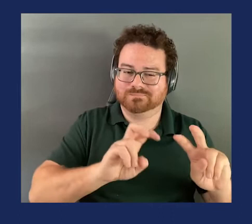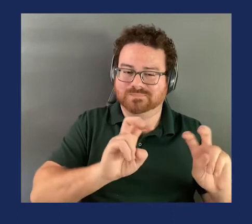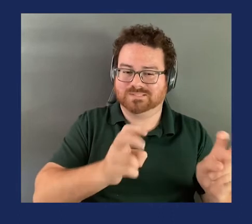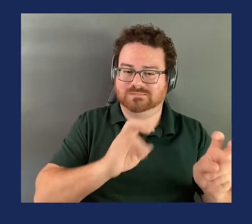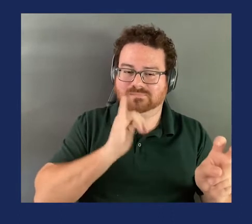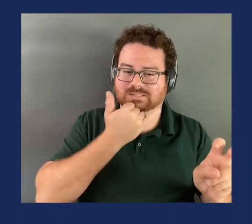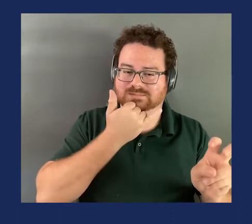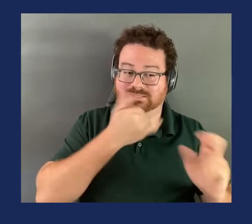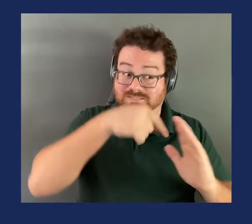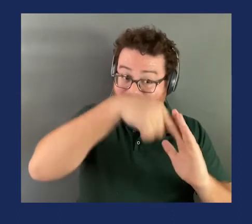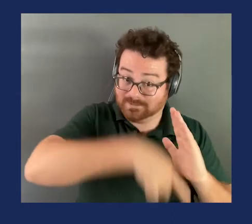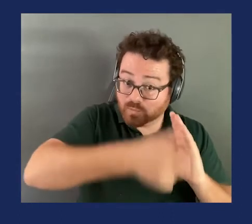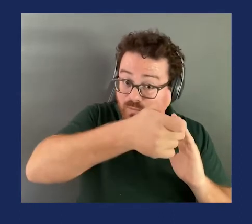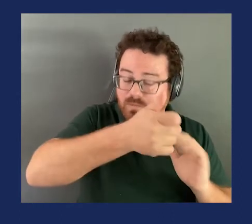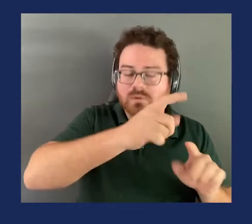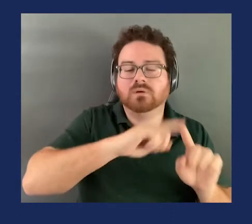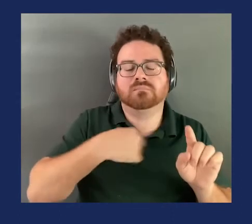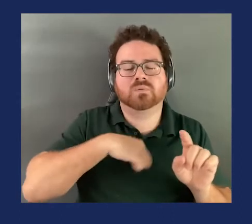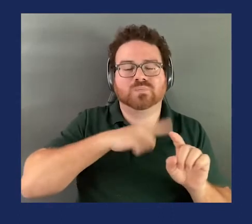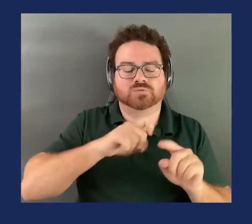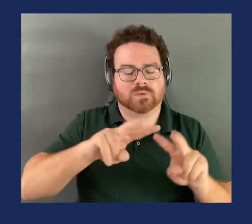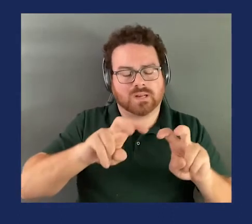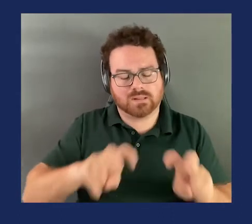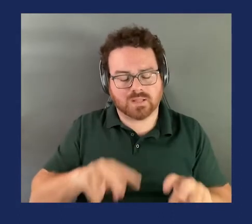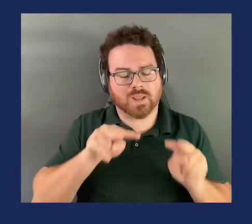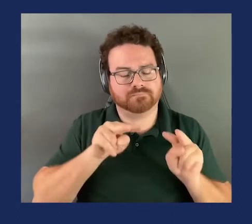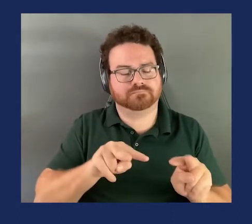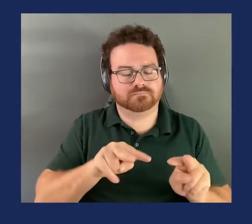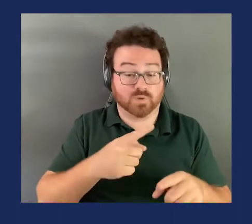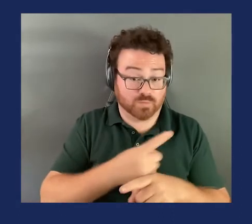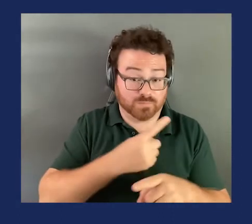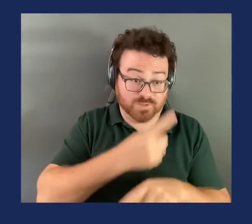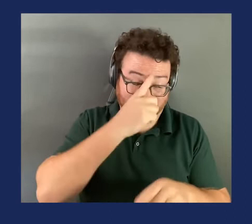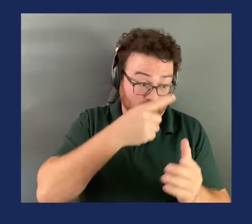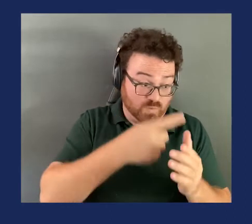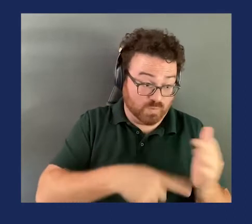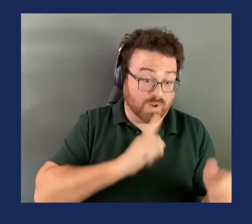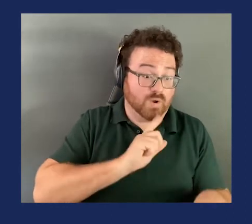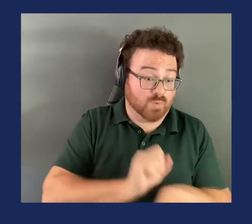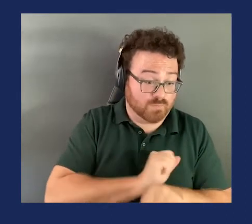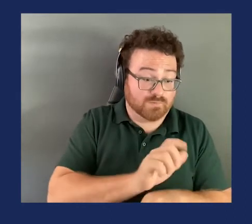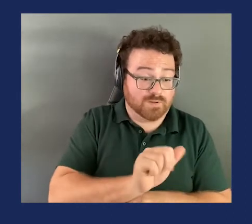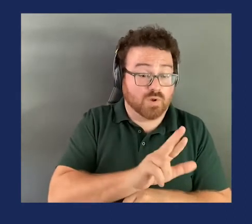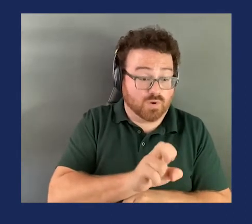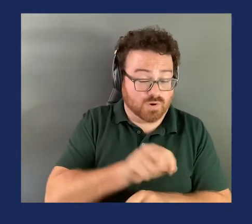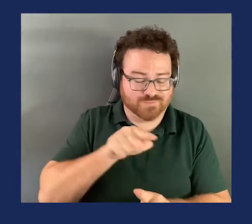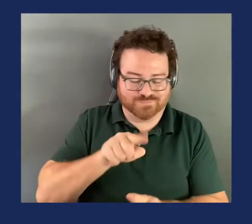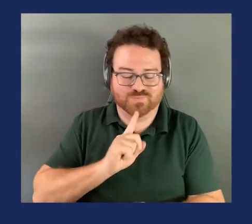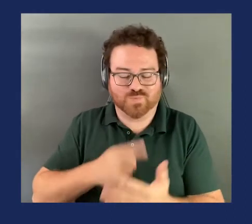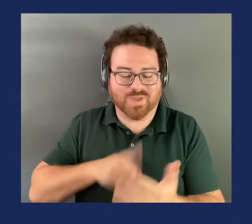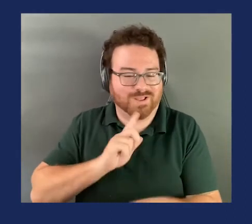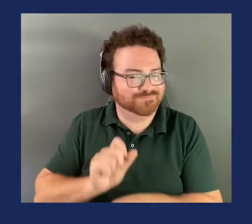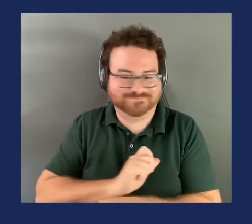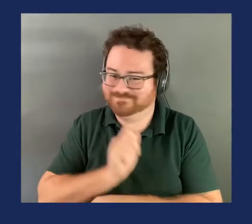be analyzed and looked at appropriately for what they are and for what they are not. I'm not convinced that NEIS is as